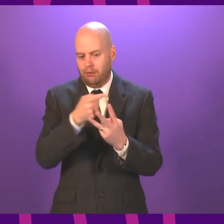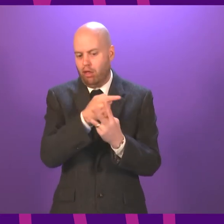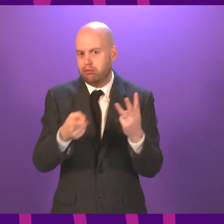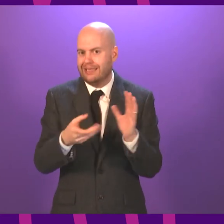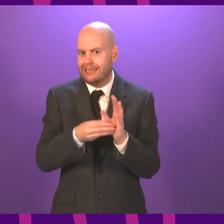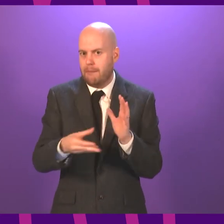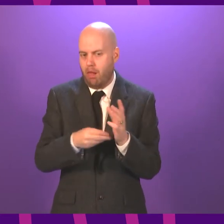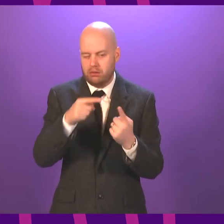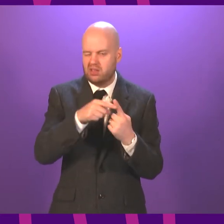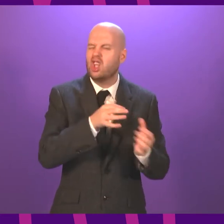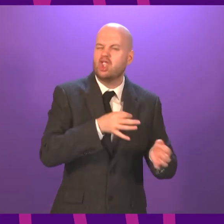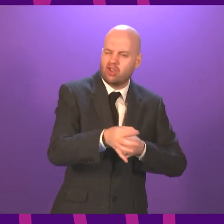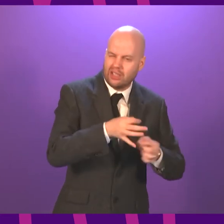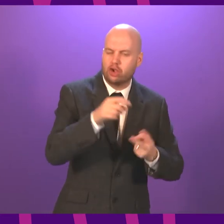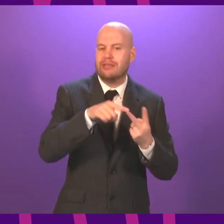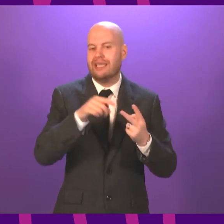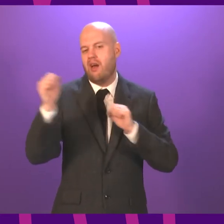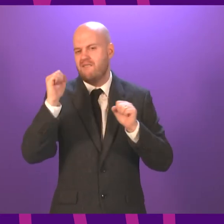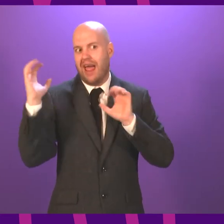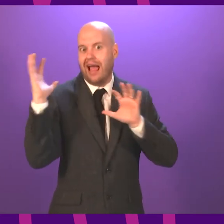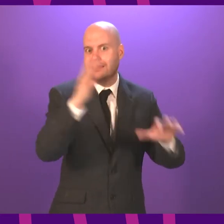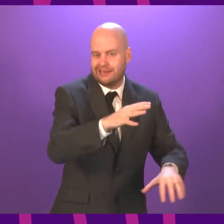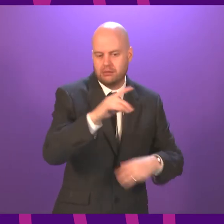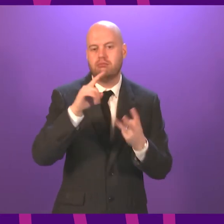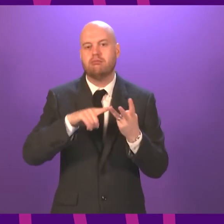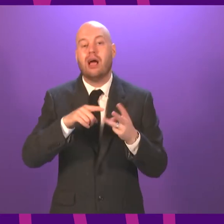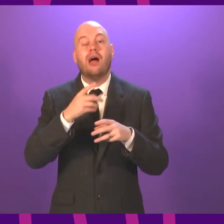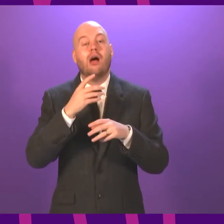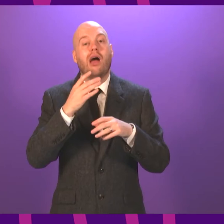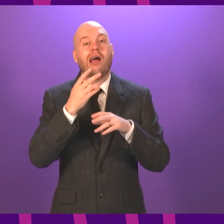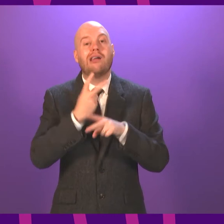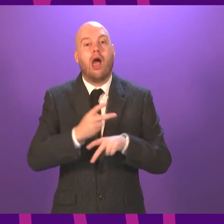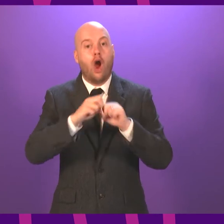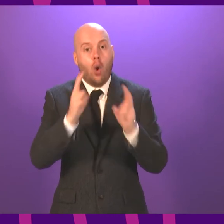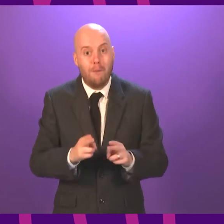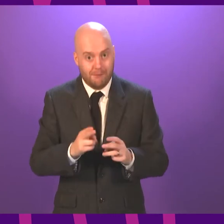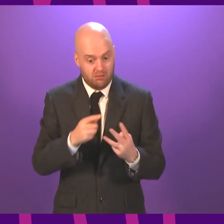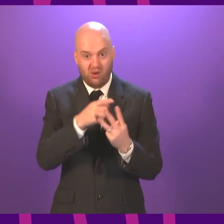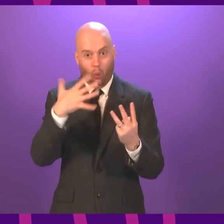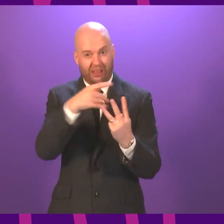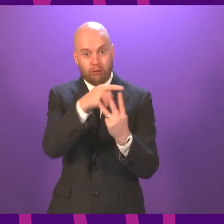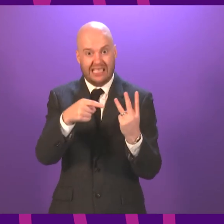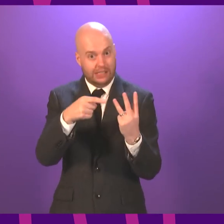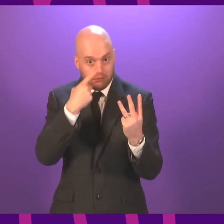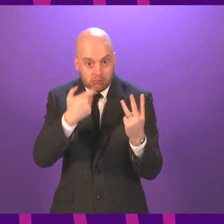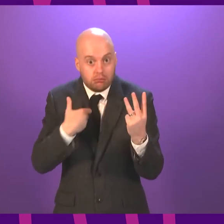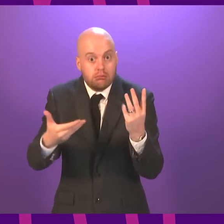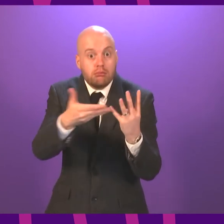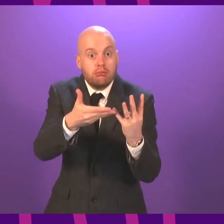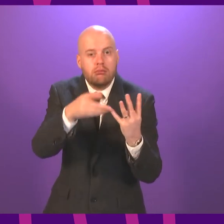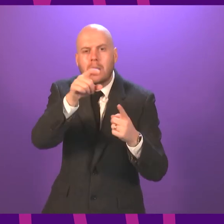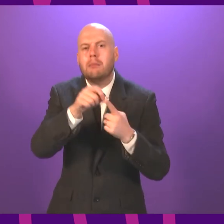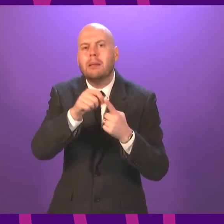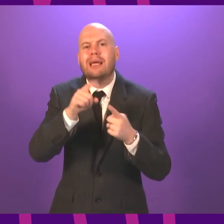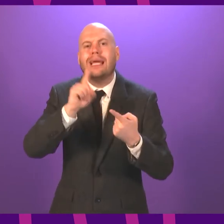around mass gatherings and around care homes. I could have given more – a failure to have adequate PPE supplies, a failure to adequately ramp up testing,